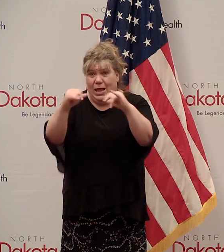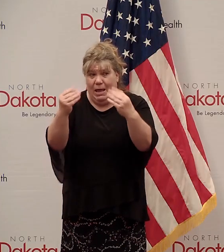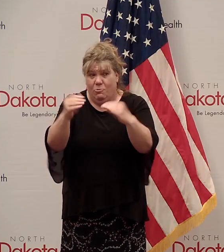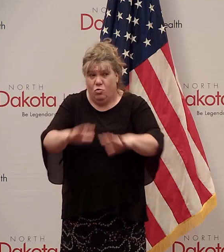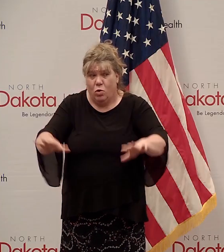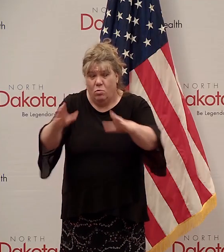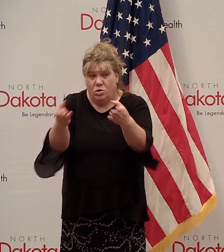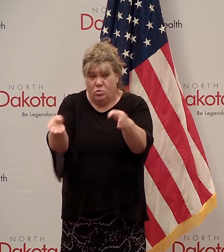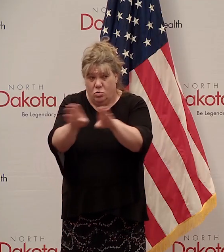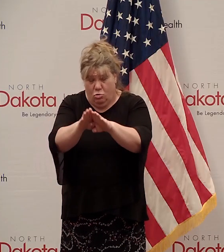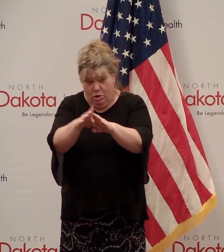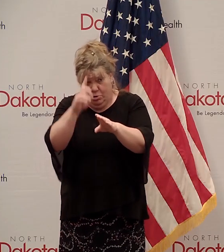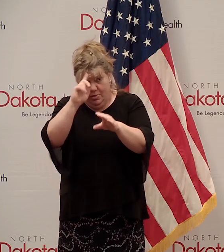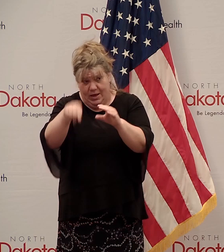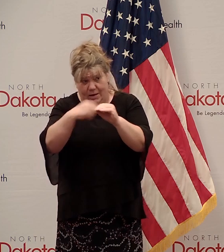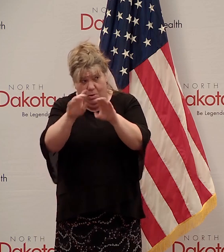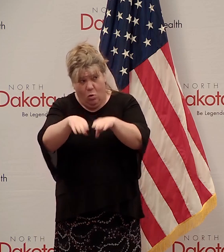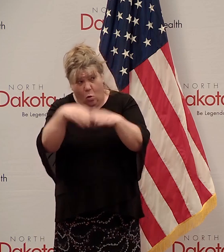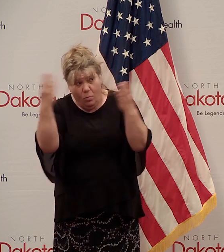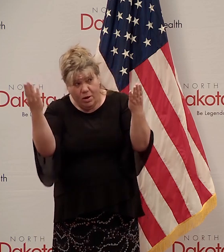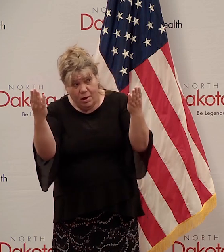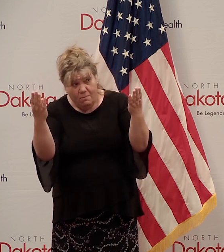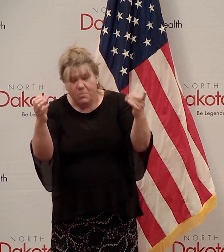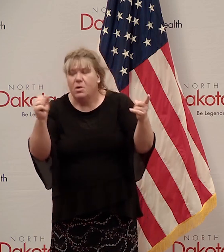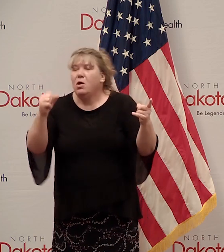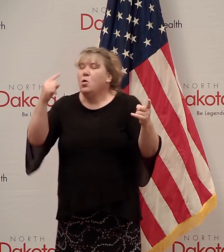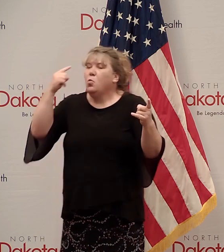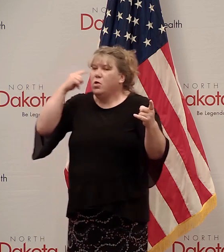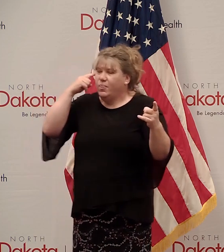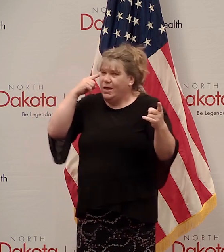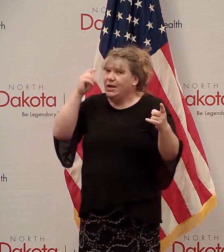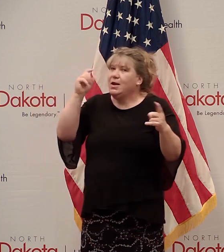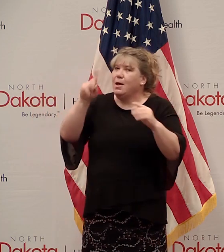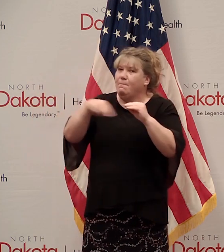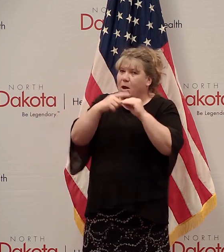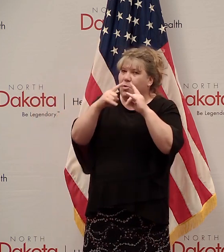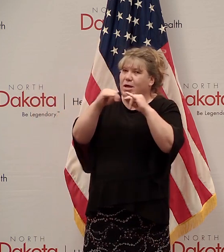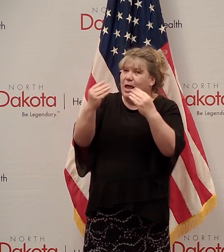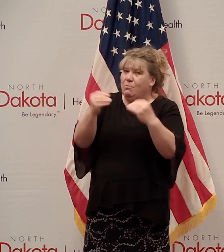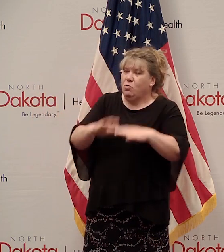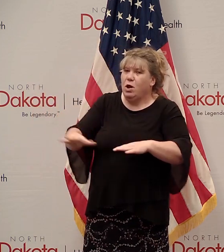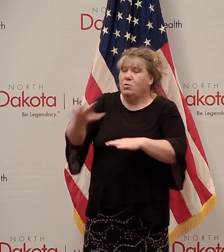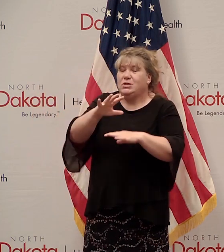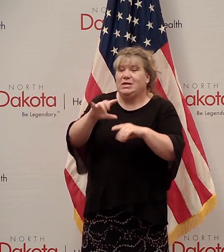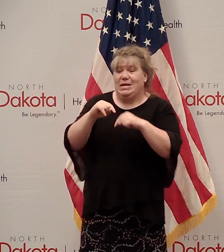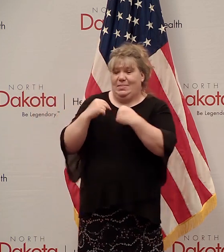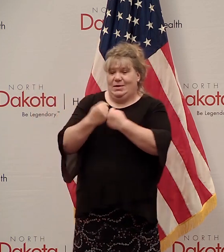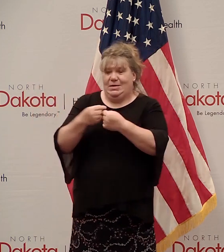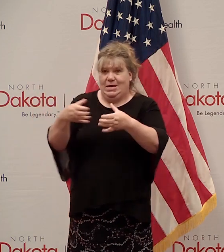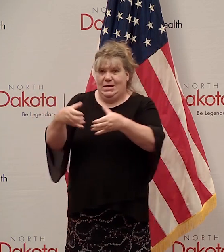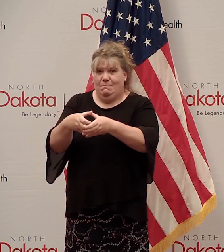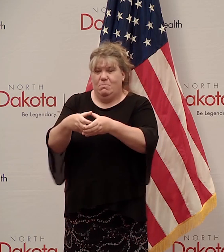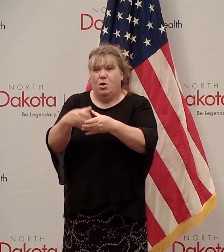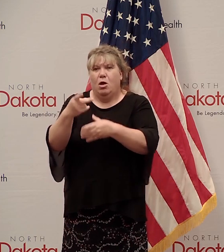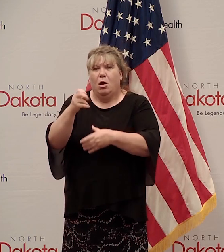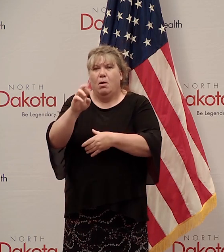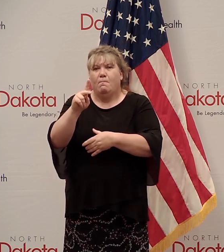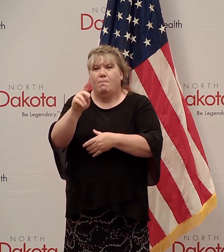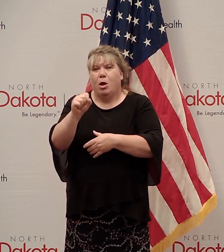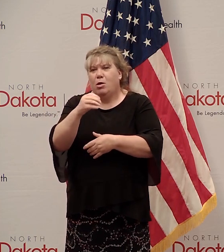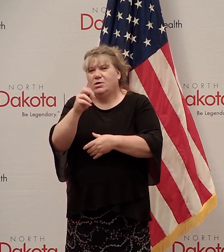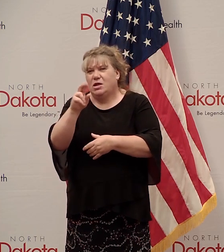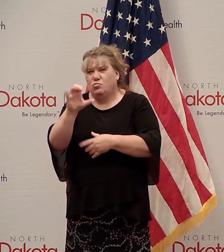Thinking about opening them up. Yeah, we're thinking certainly thinking about that. And the the team at Parks and Rec is,